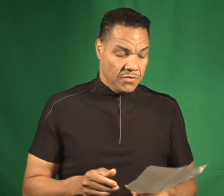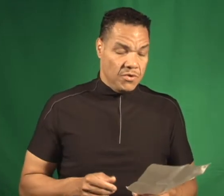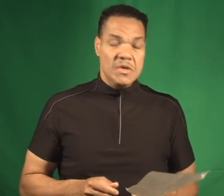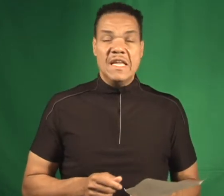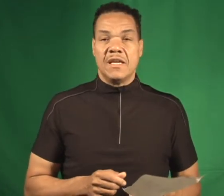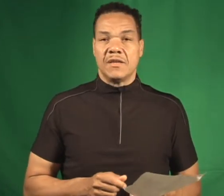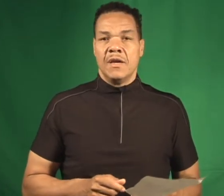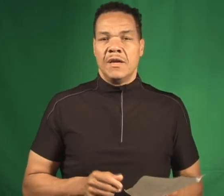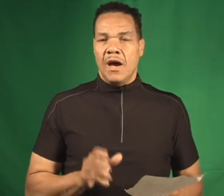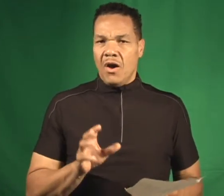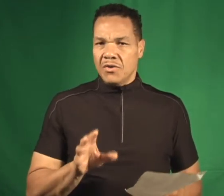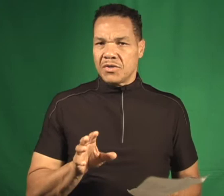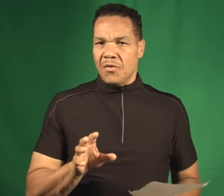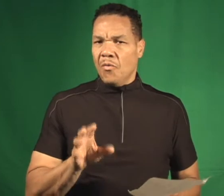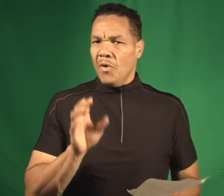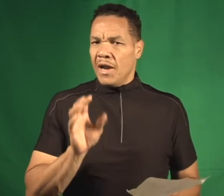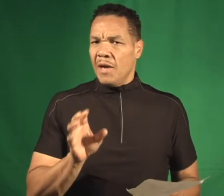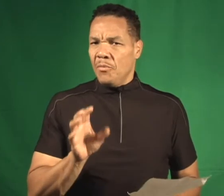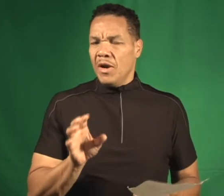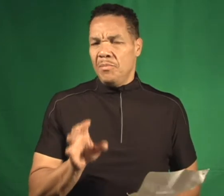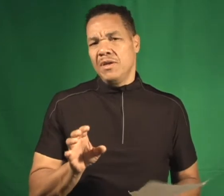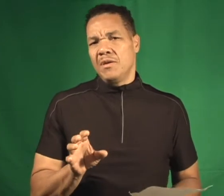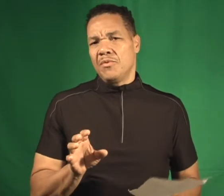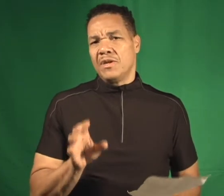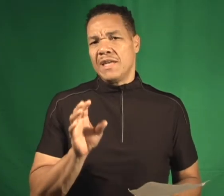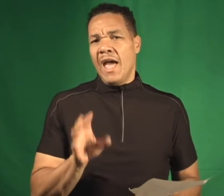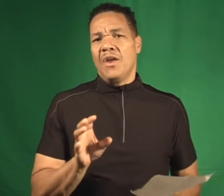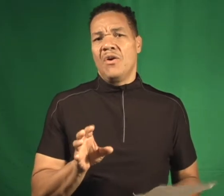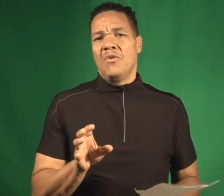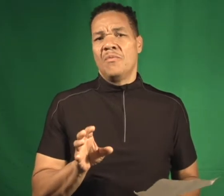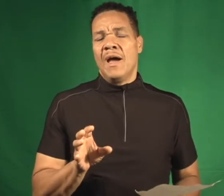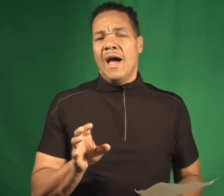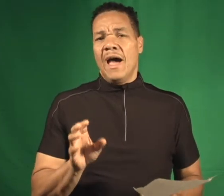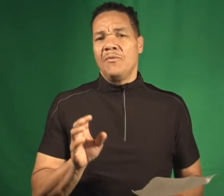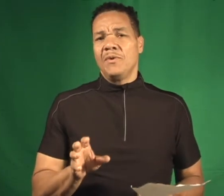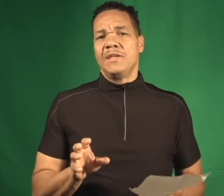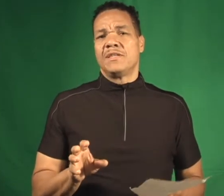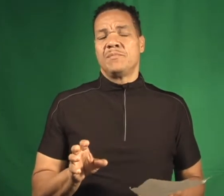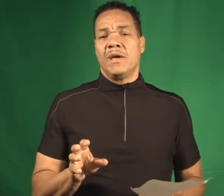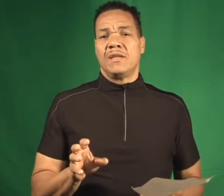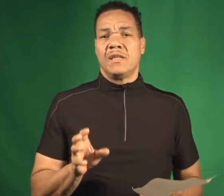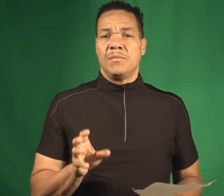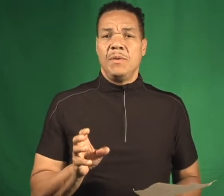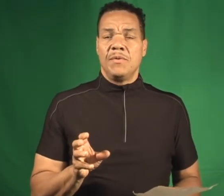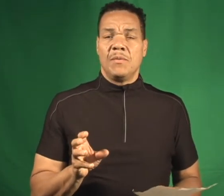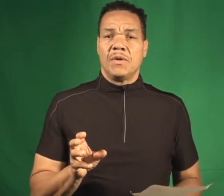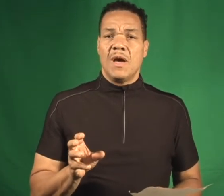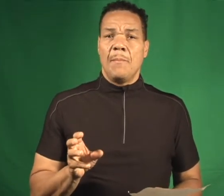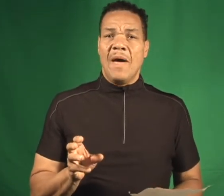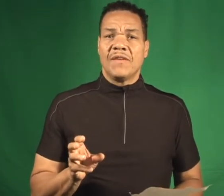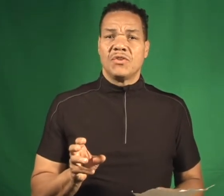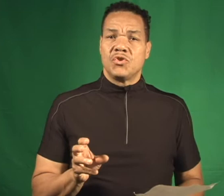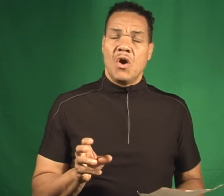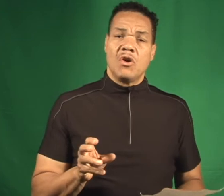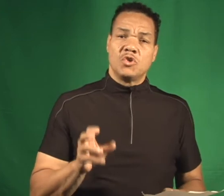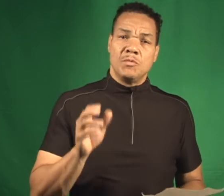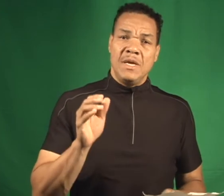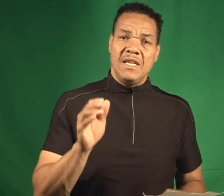unique. Now also, what I picked up on is at home, I really suspected that the people that would come back the strongest would be